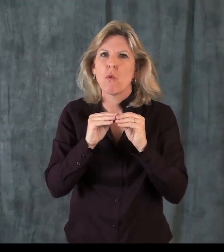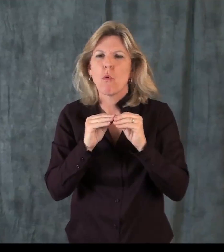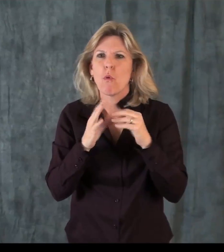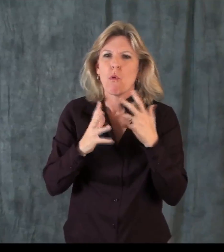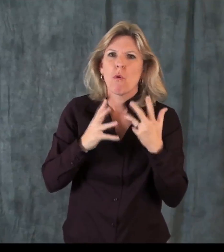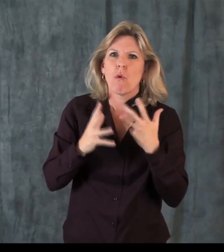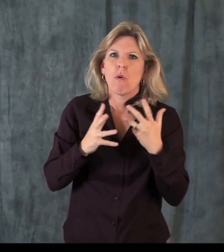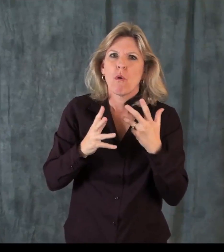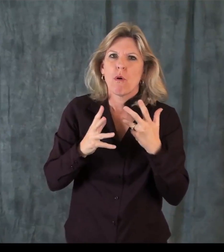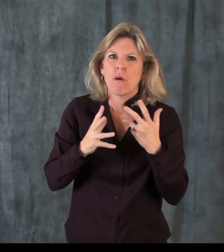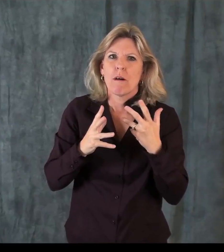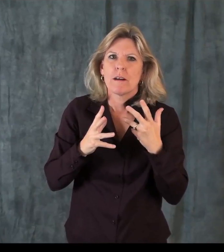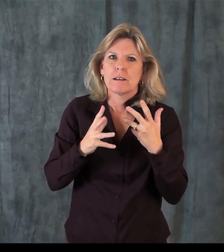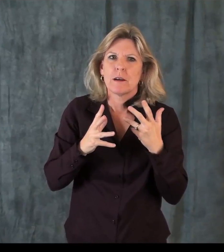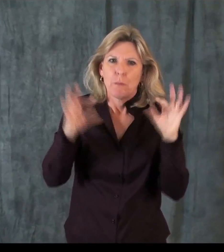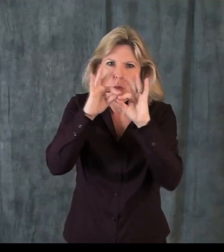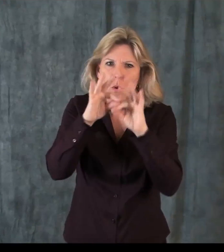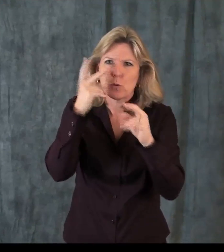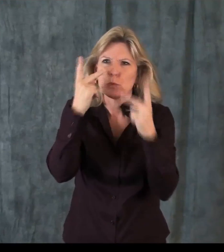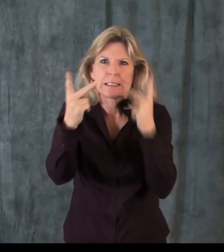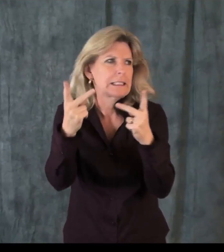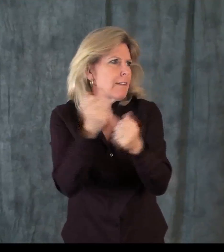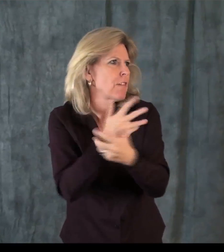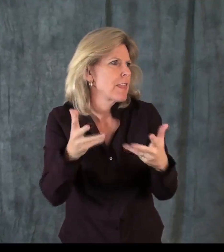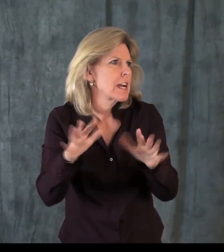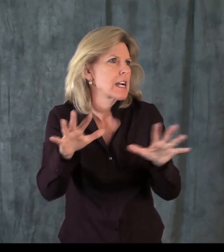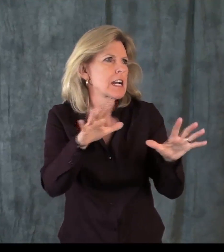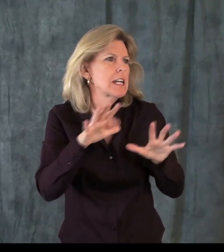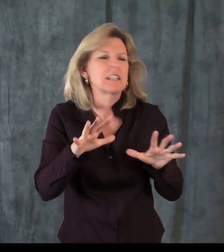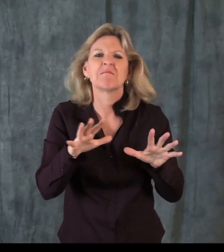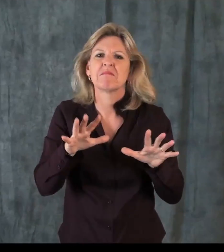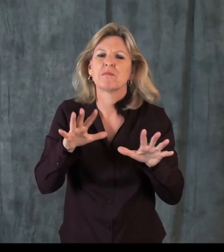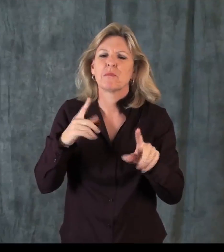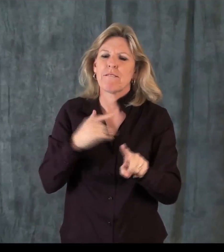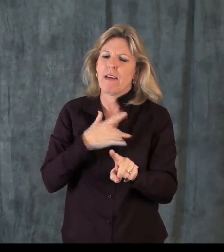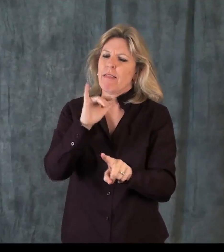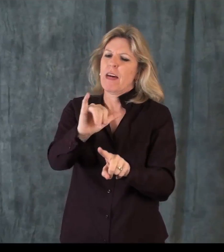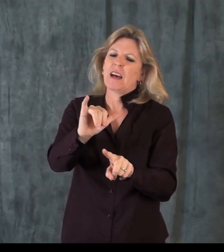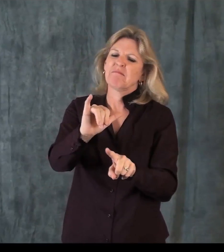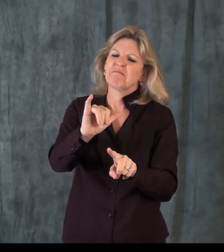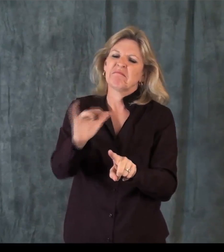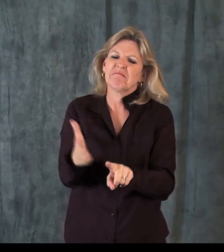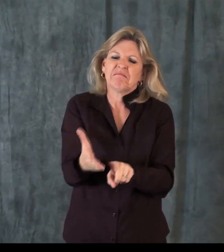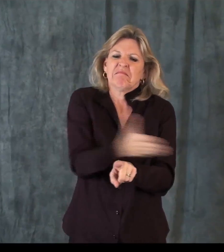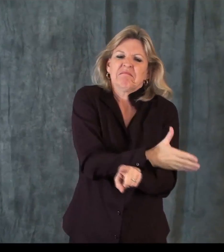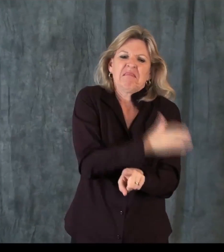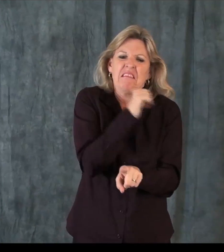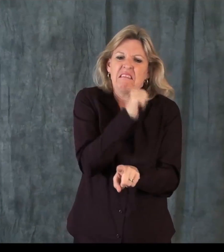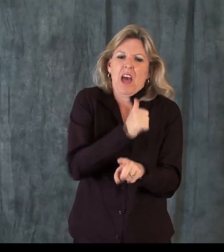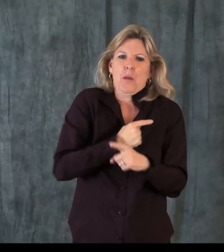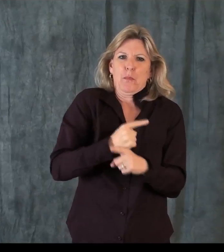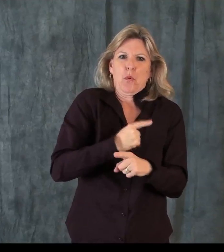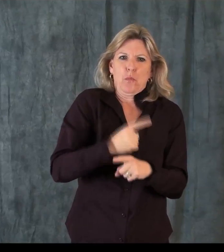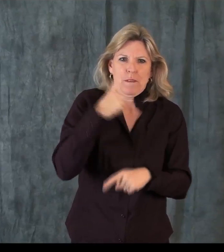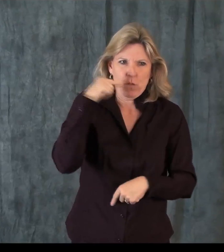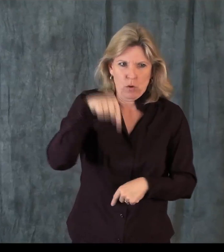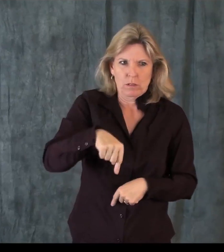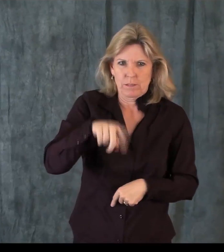happens. When the opposing attorney begins questioning the witness, they may be more adversarial in nature. And again, visual information is critical to that